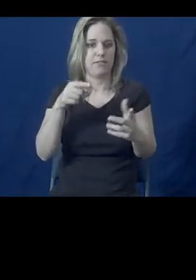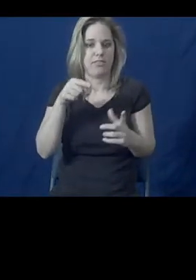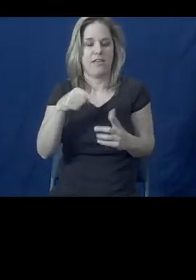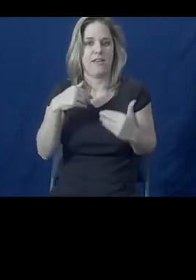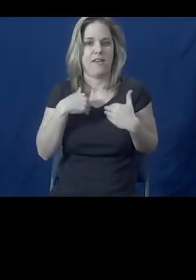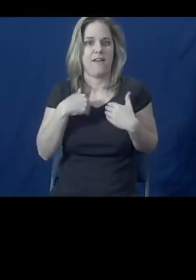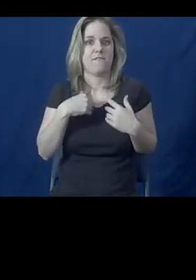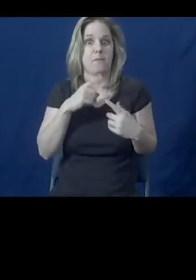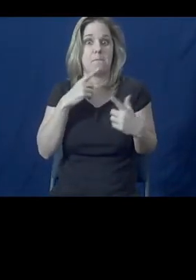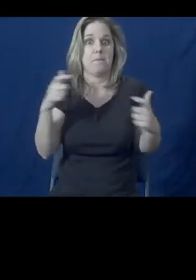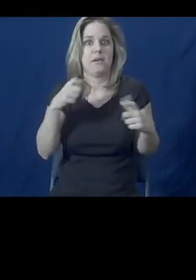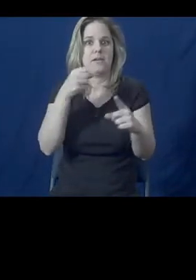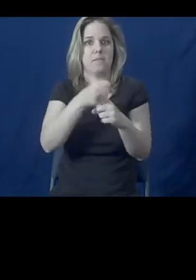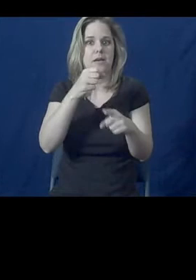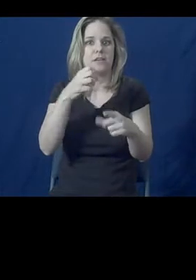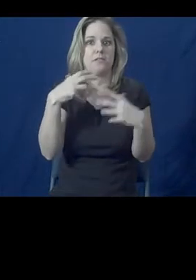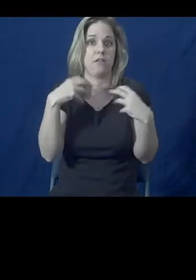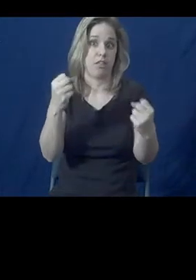large impact on health.